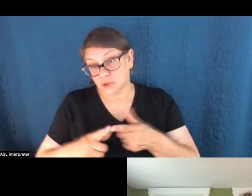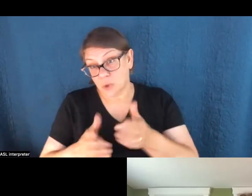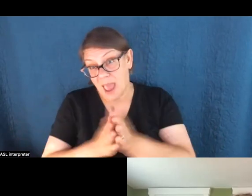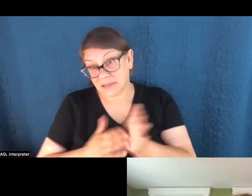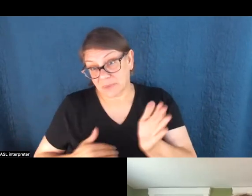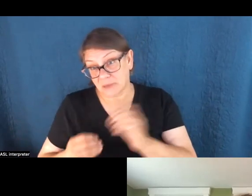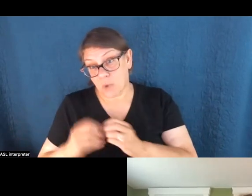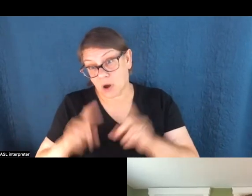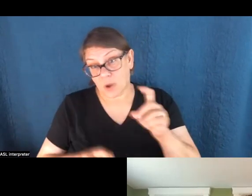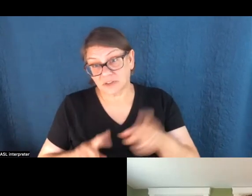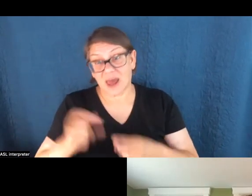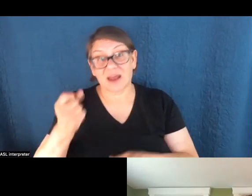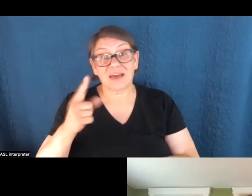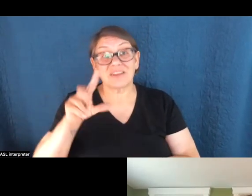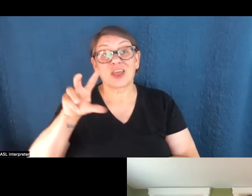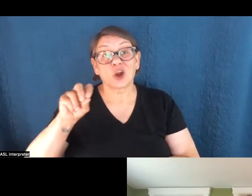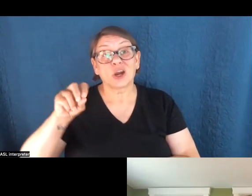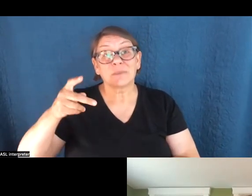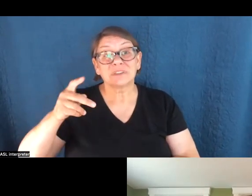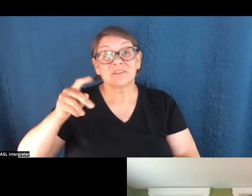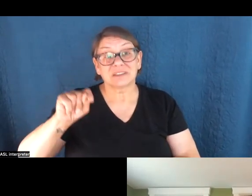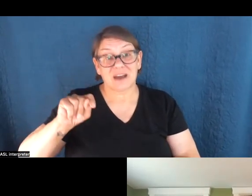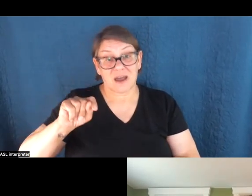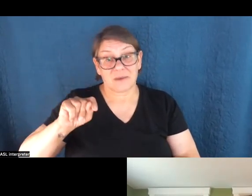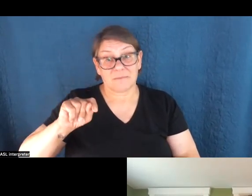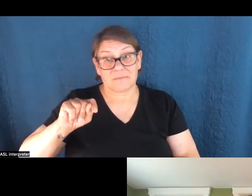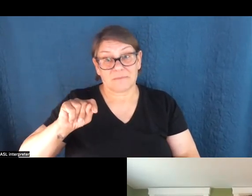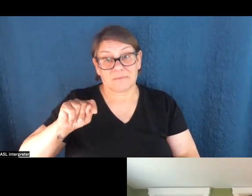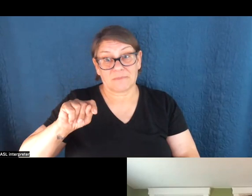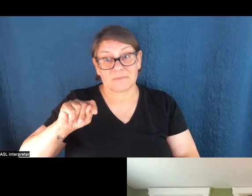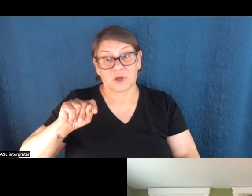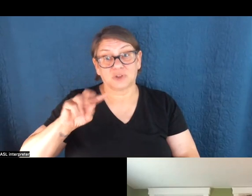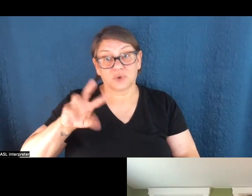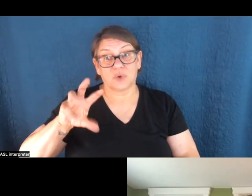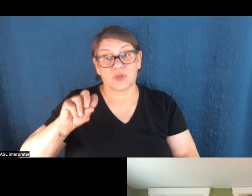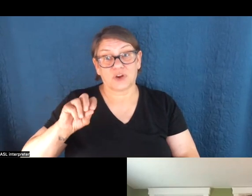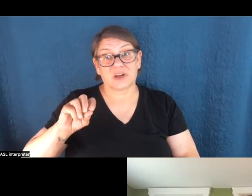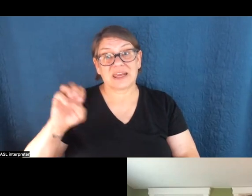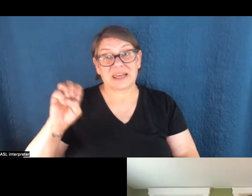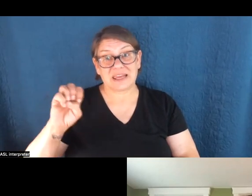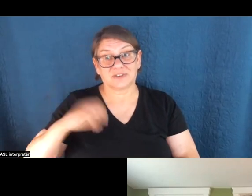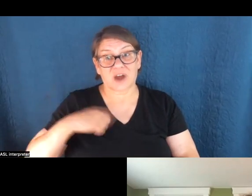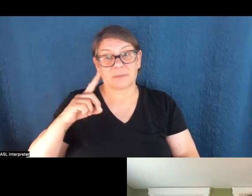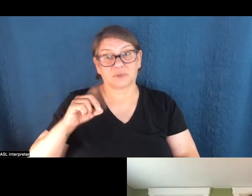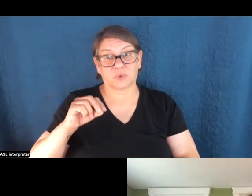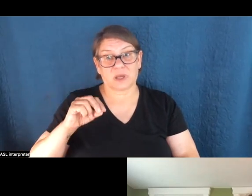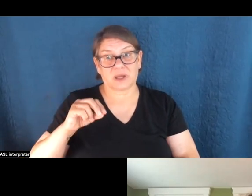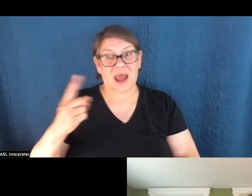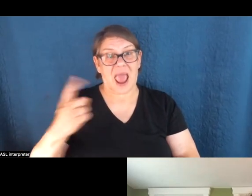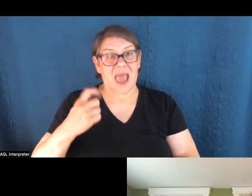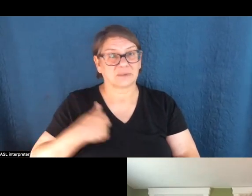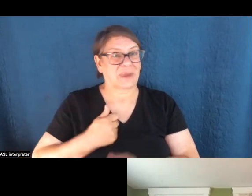questions at 1130 Pacific, um, 230, yeah, 230 Eastern, I'm doing an AMA and ask me anything on Reddit.